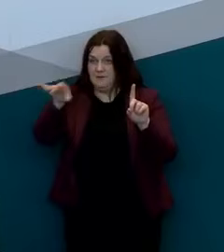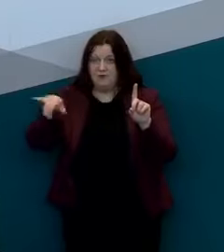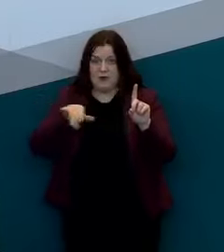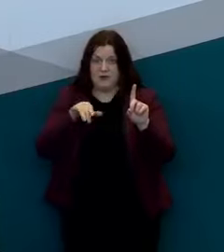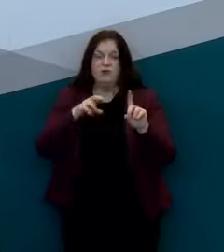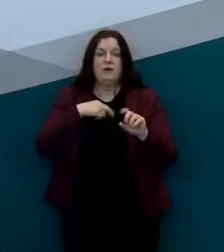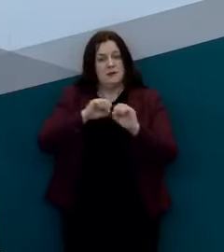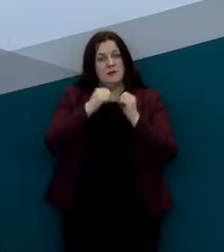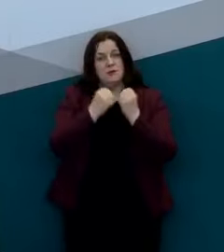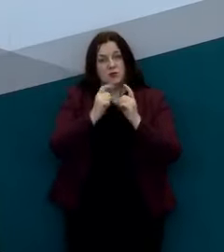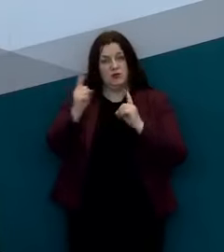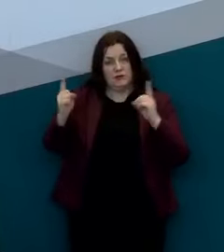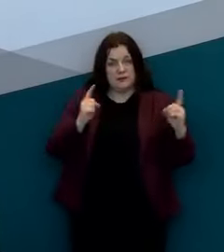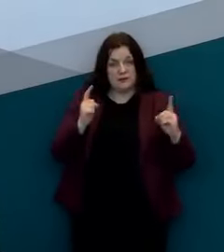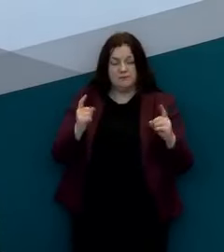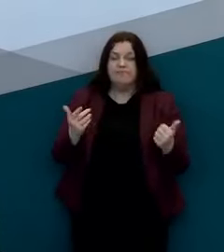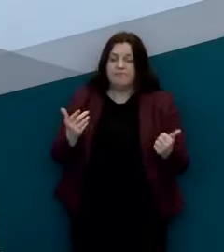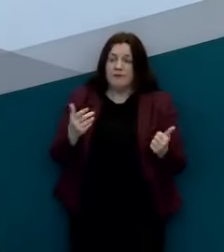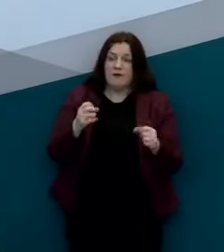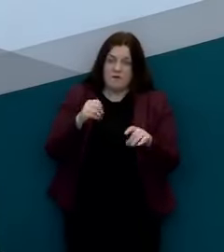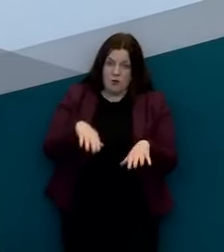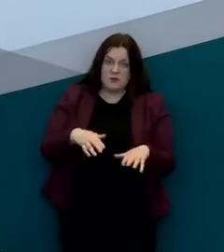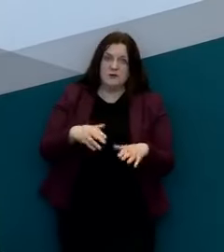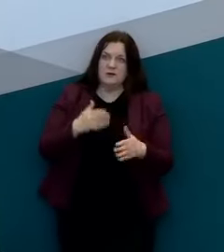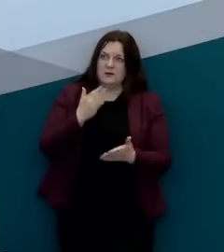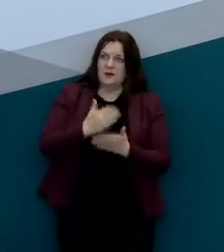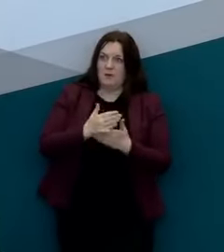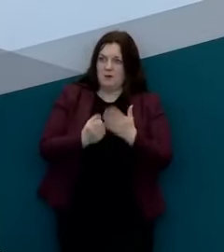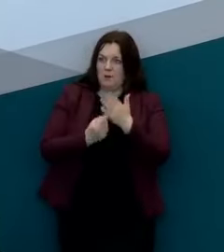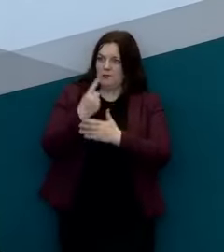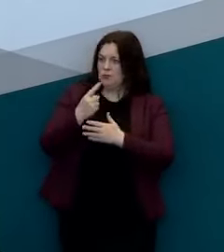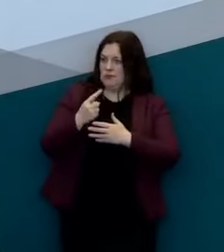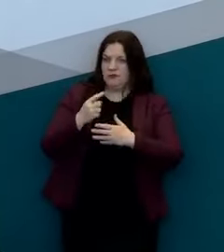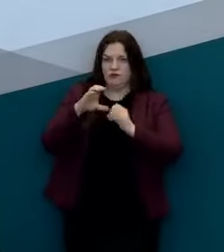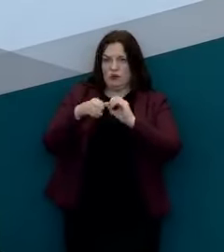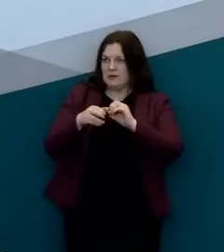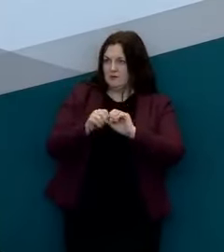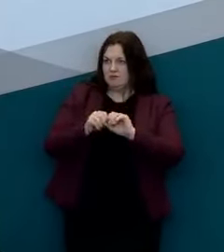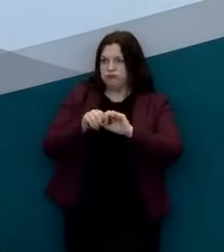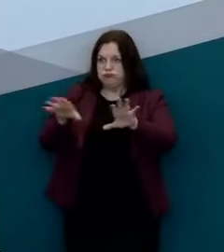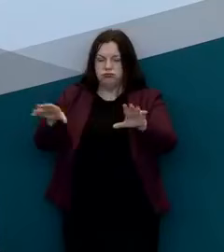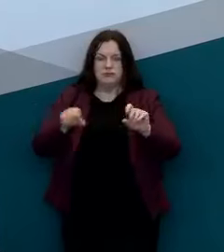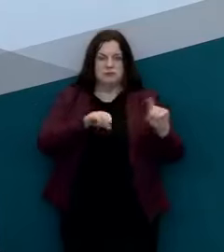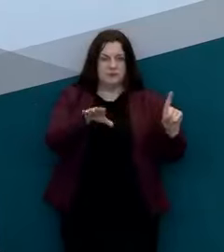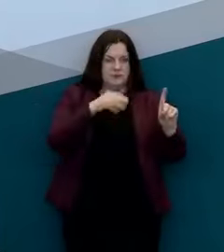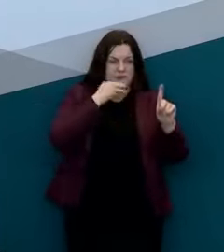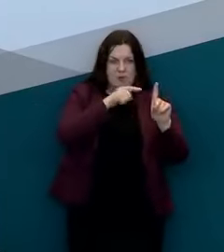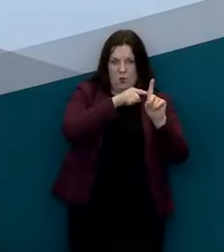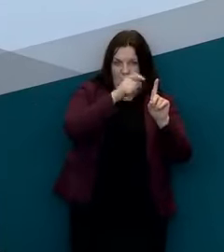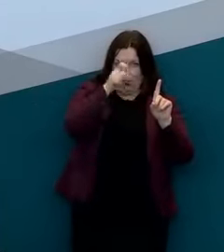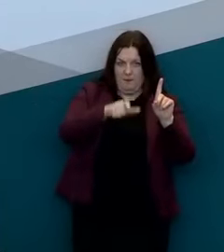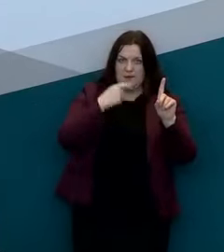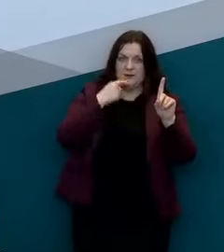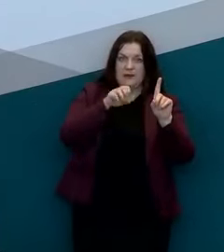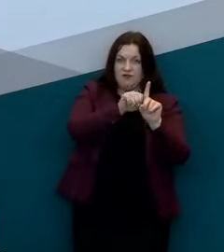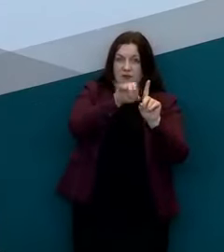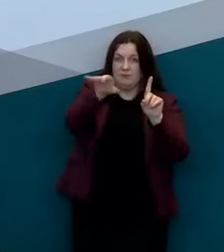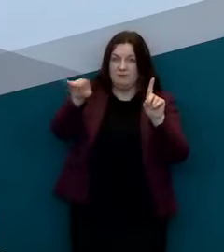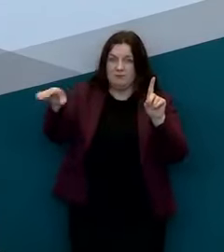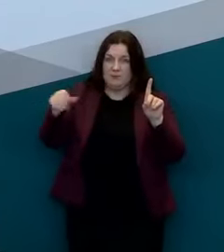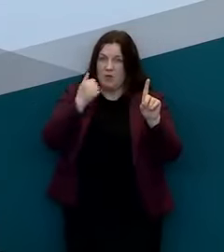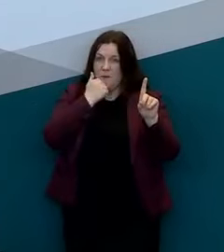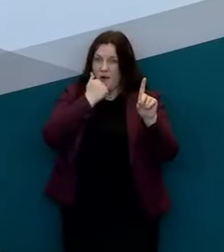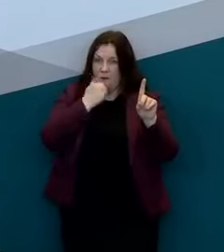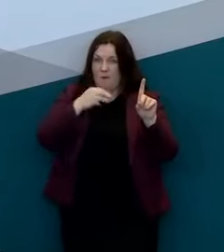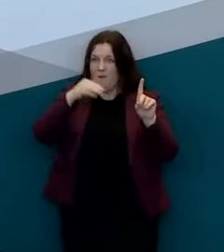social distancing measures reduce the opportunity for transmission and therefore reduce the reproduction number at the reproduction beginning